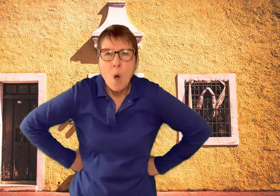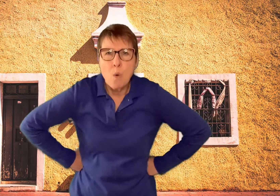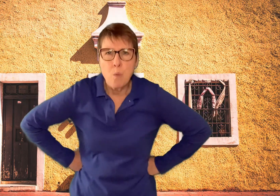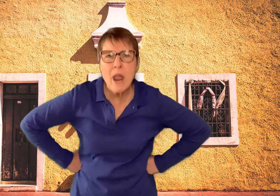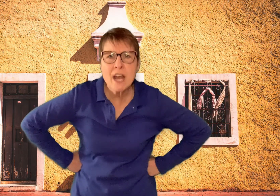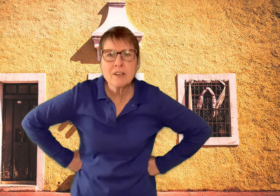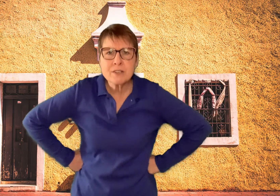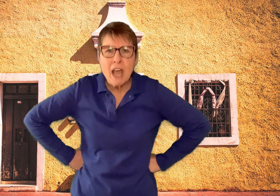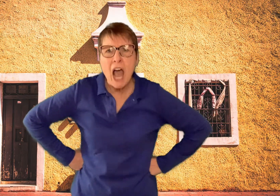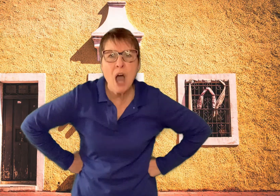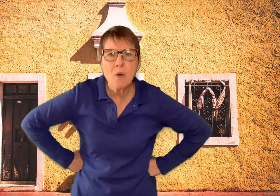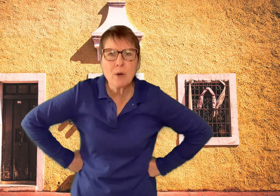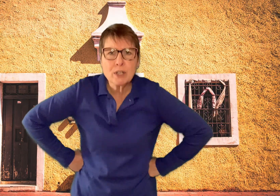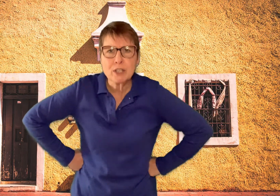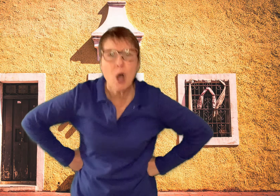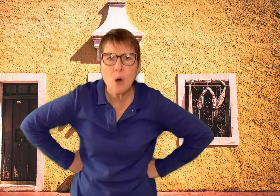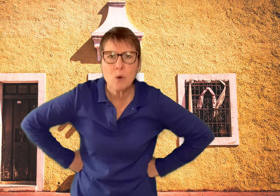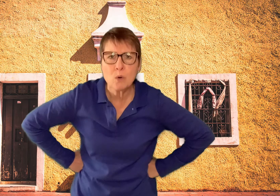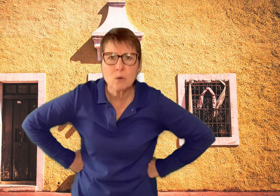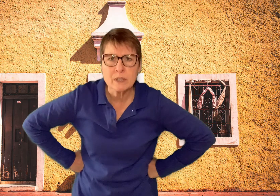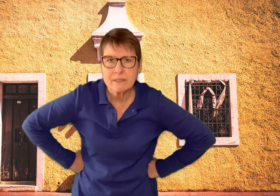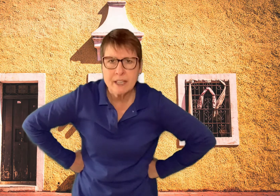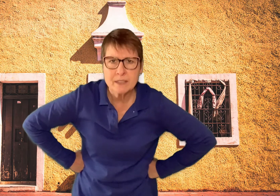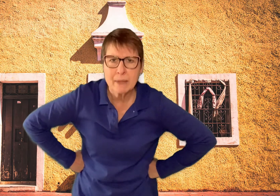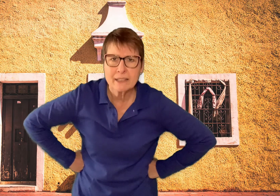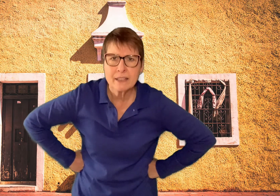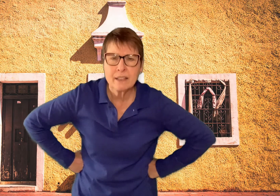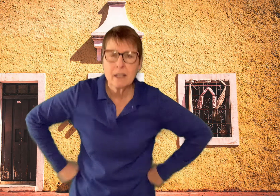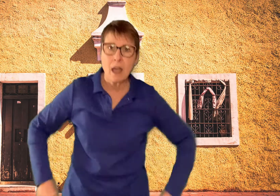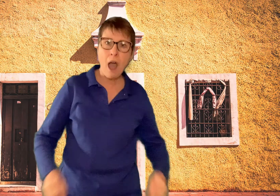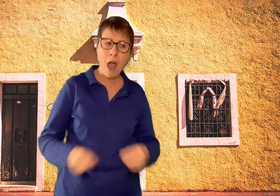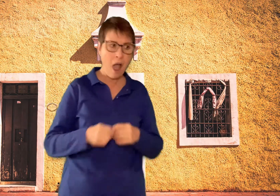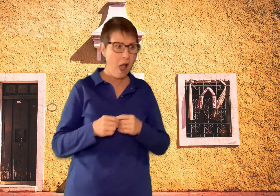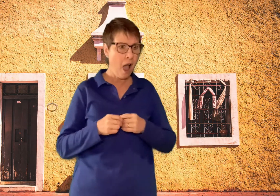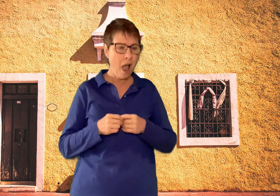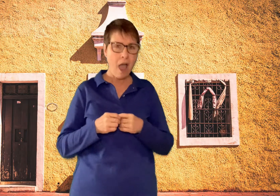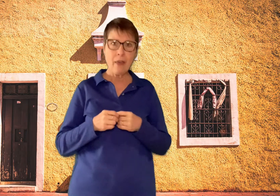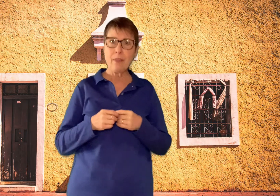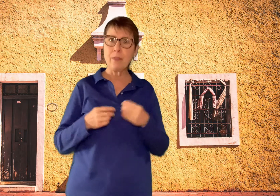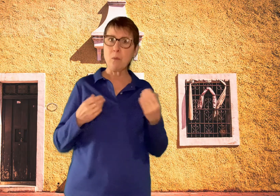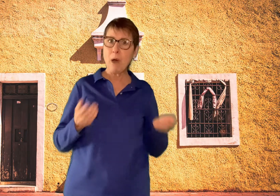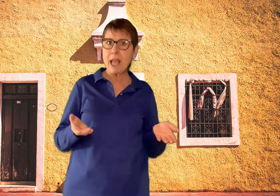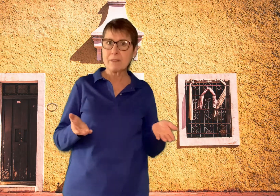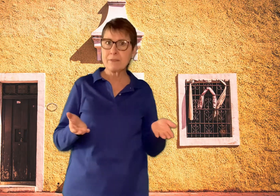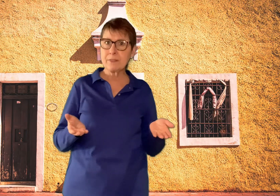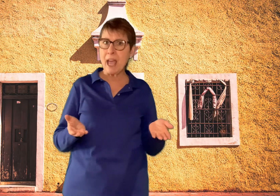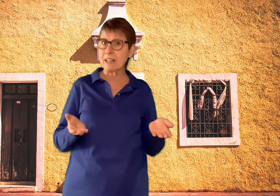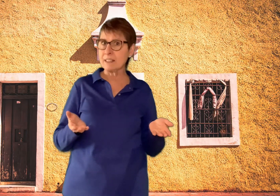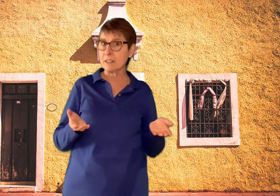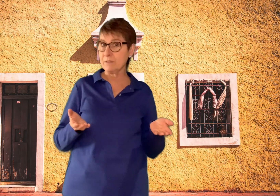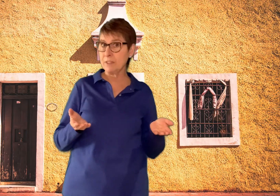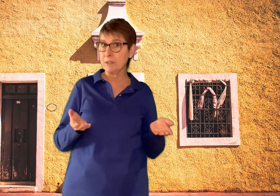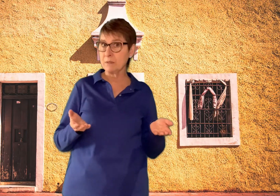Where's our gold? They demanded. The wife acted confused.